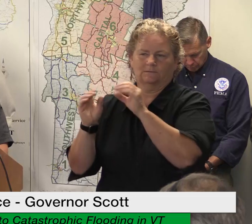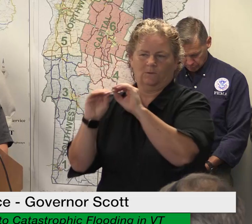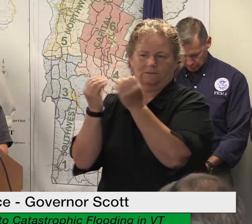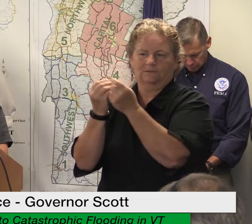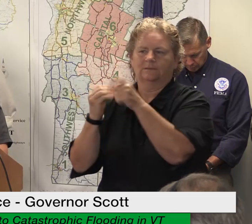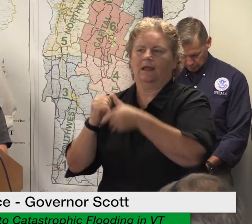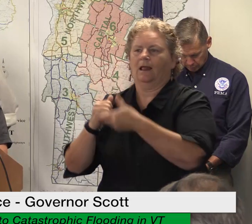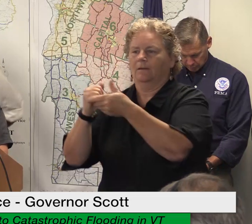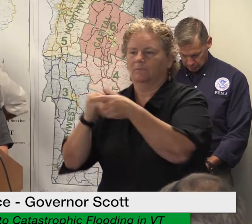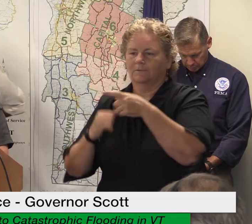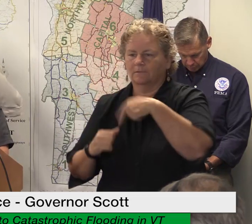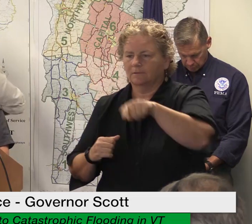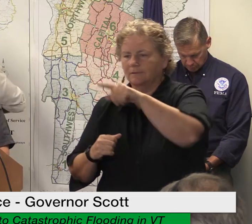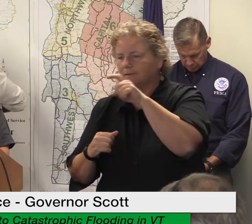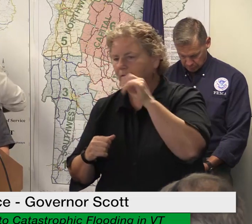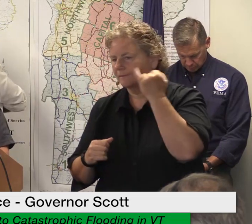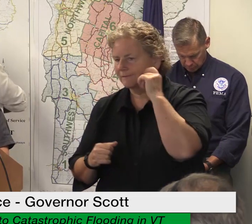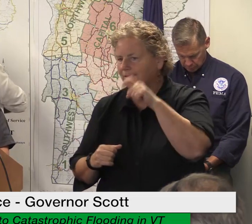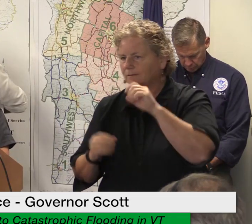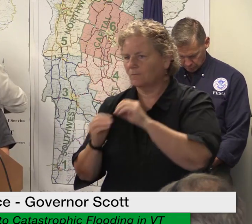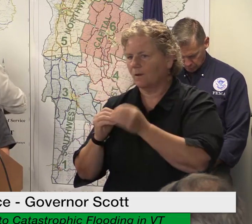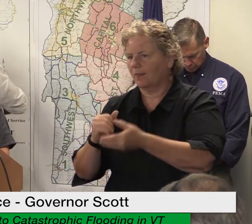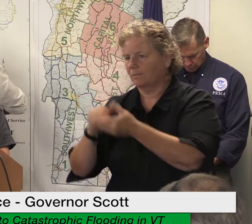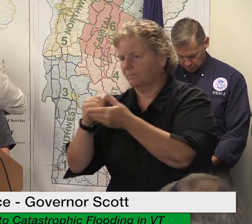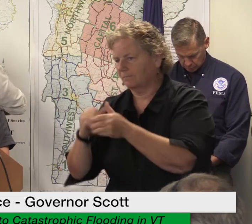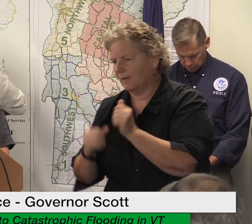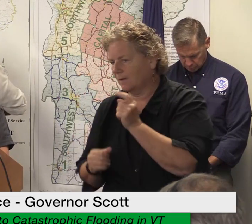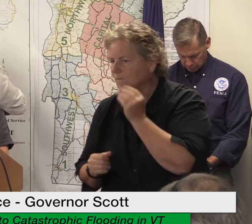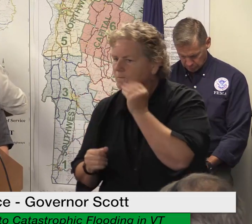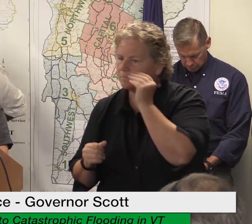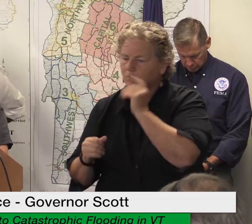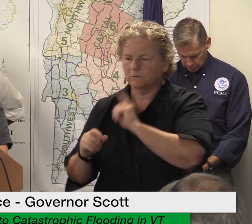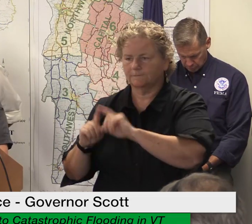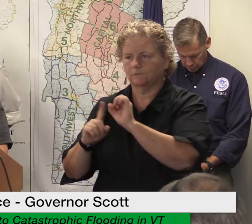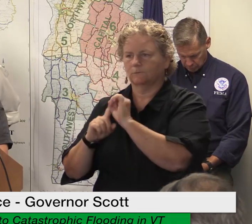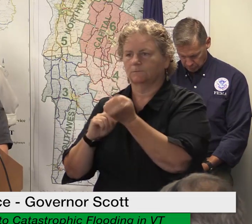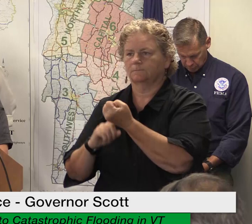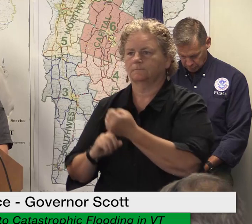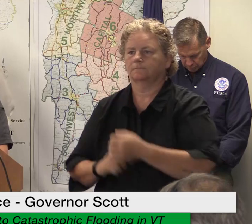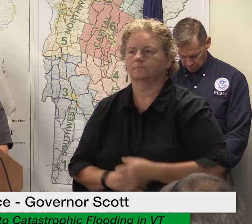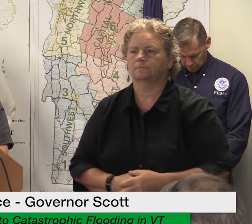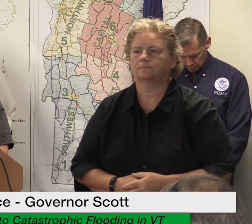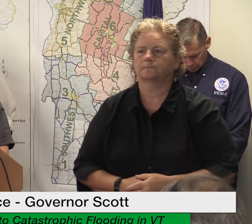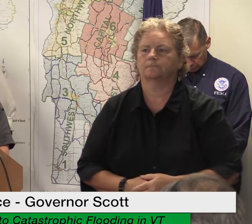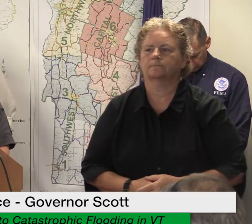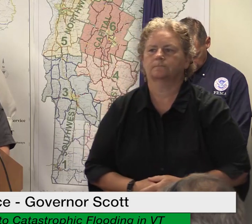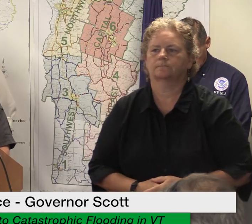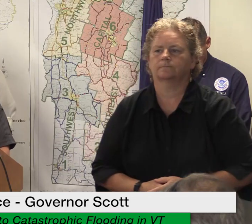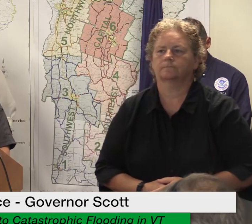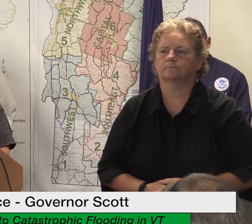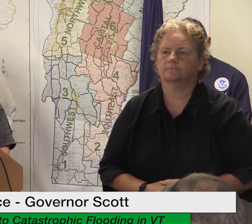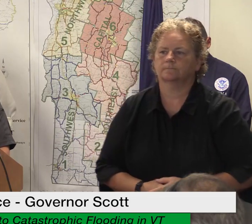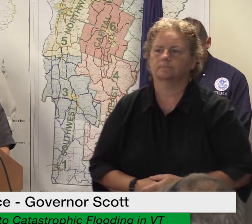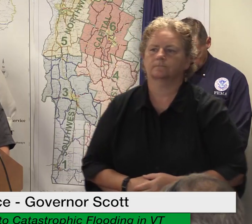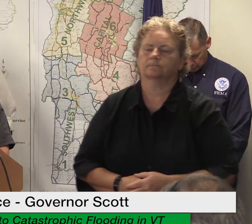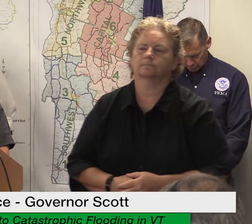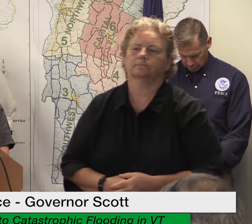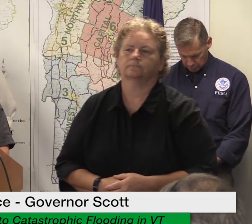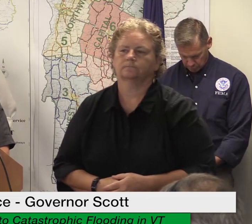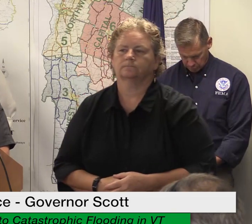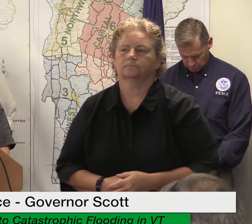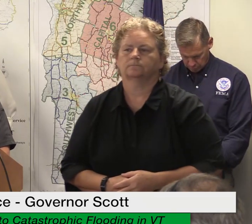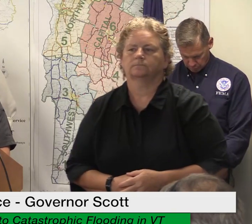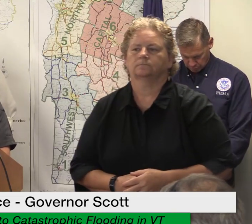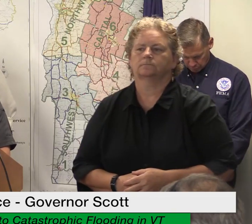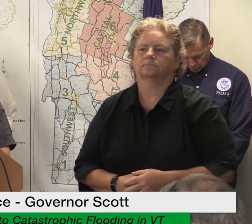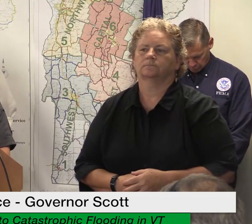based volunteer efforts to assist them yesterday we loaded a batch of of 211 reports over 1100 of them